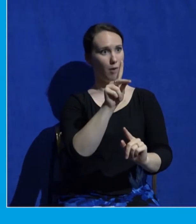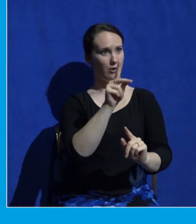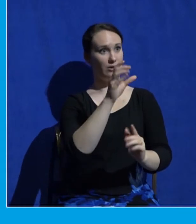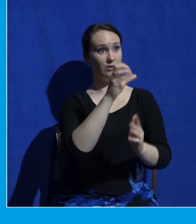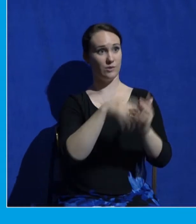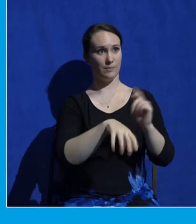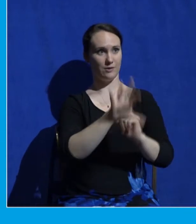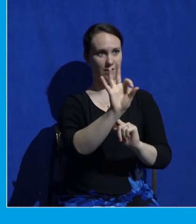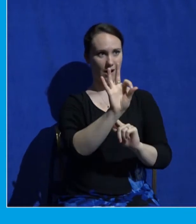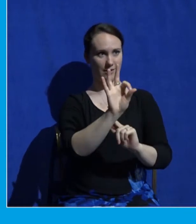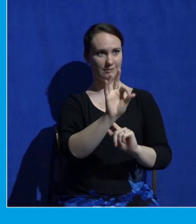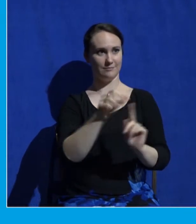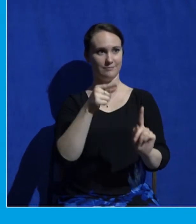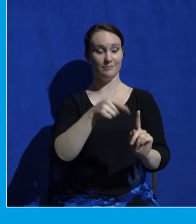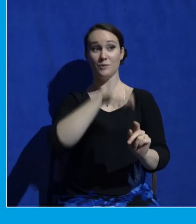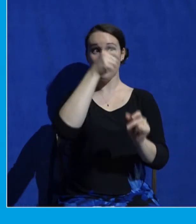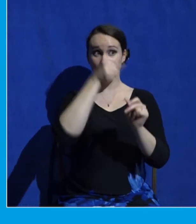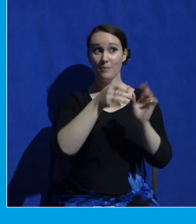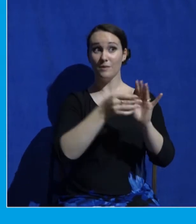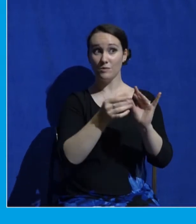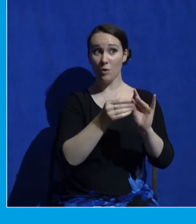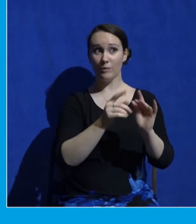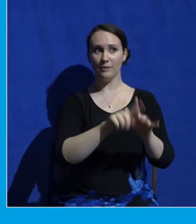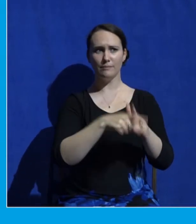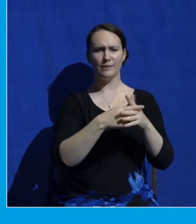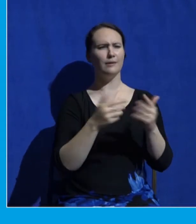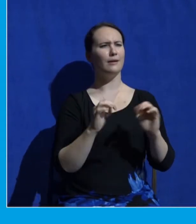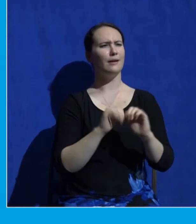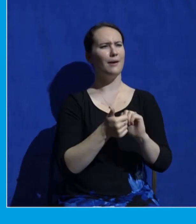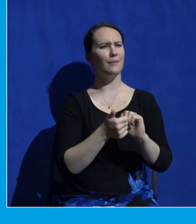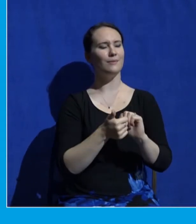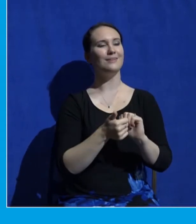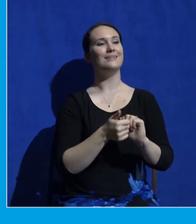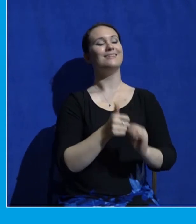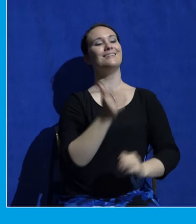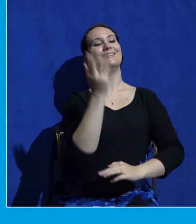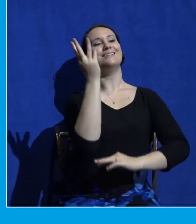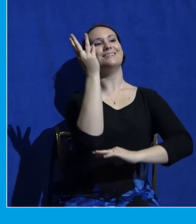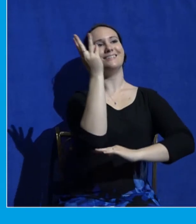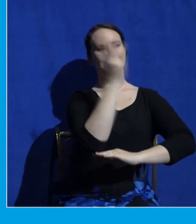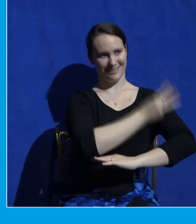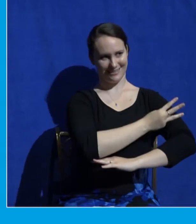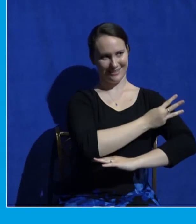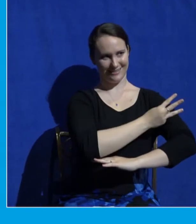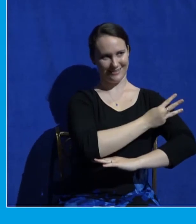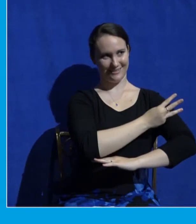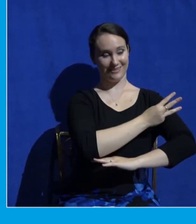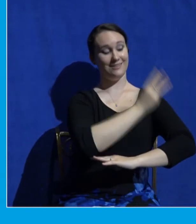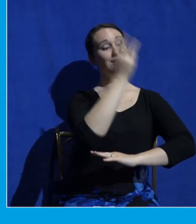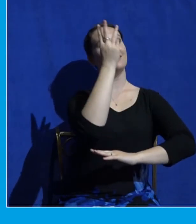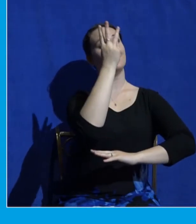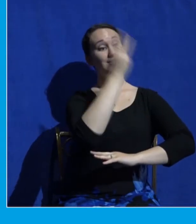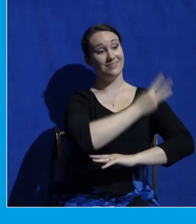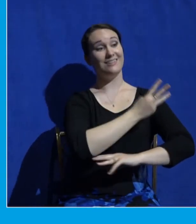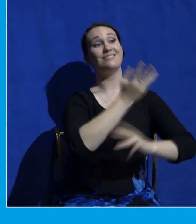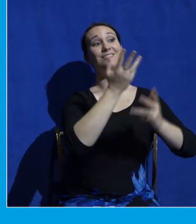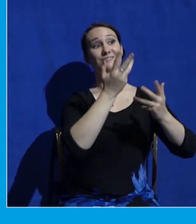So on the seventh day, Jesus takes with him, Peter, James, and John, up on a